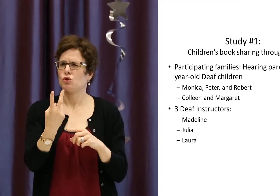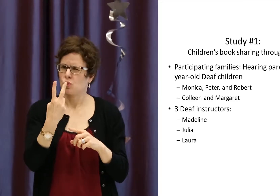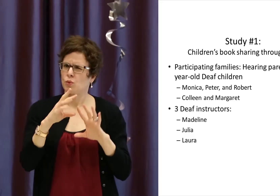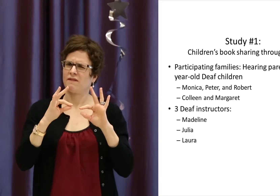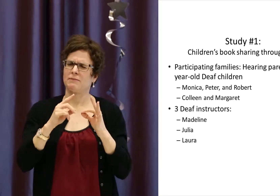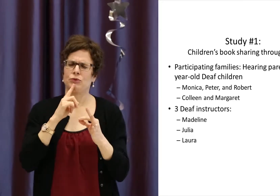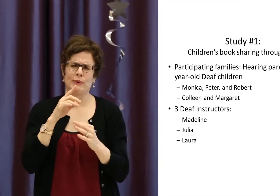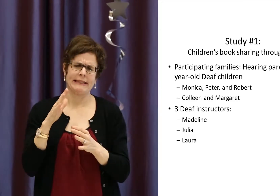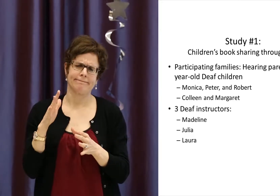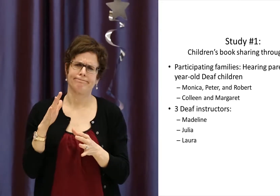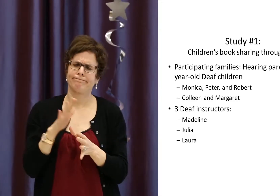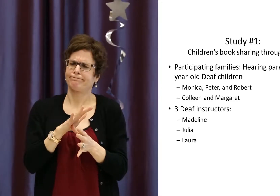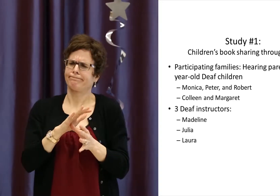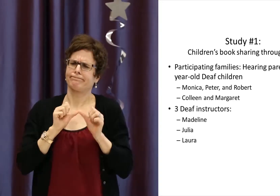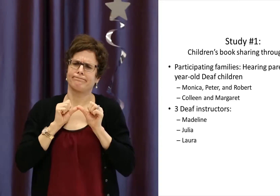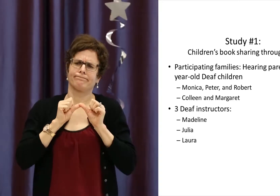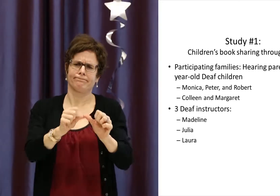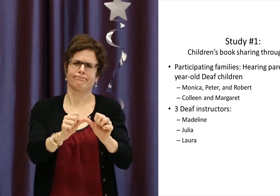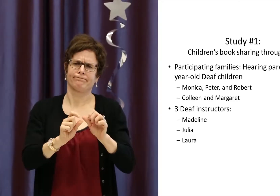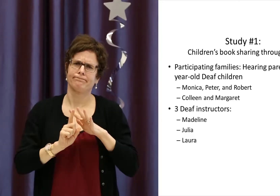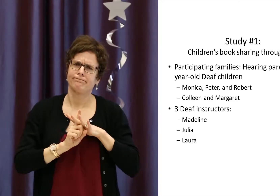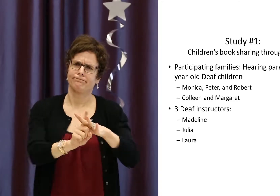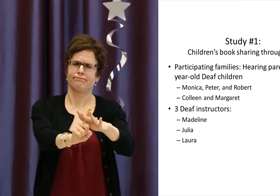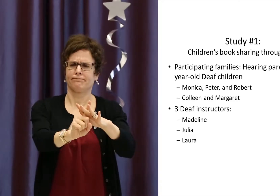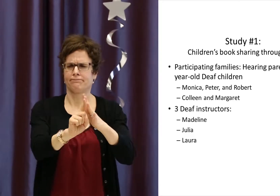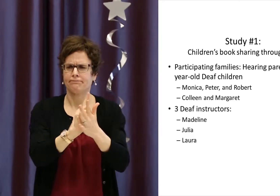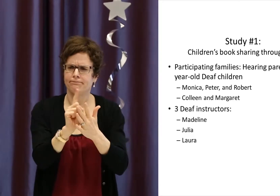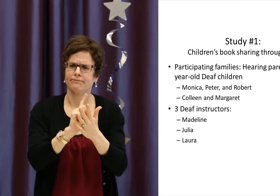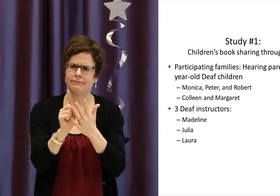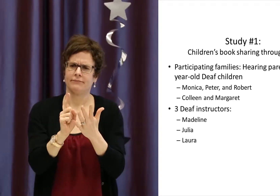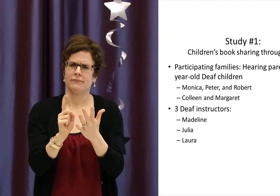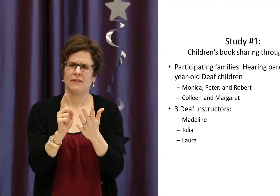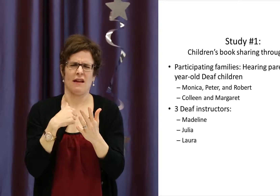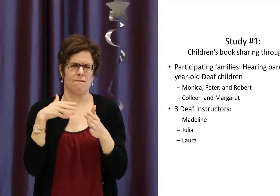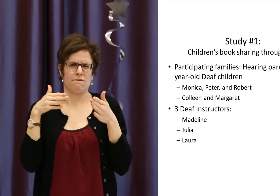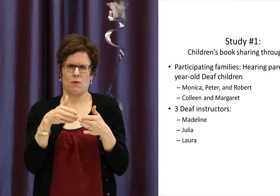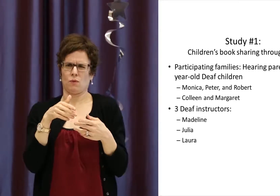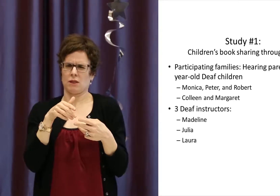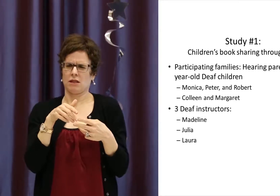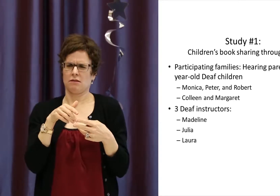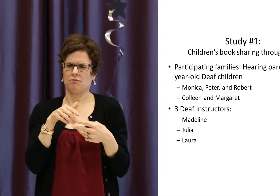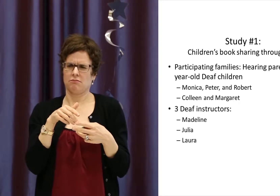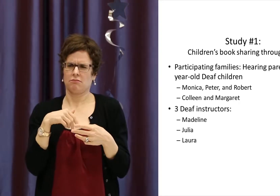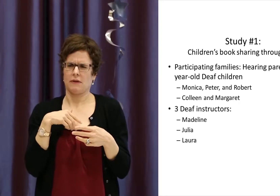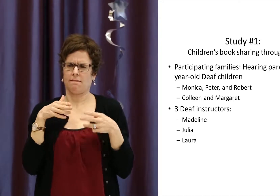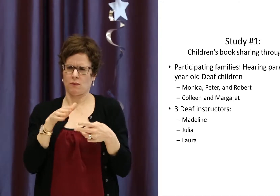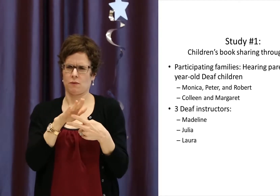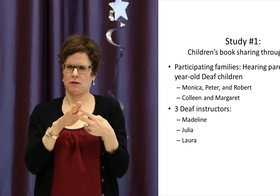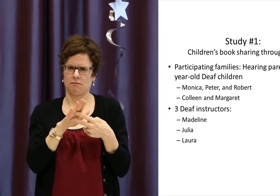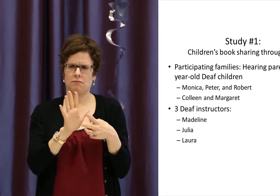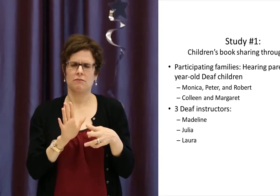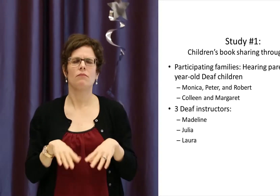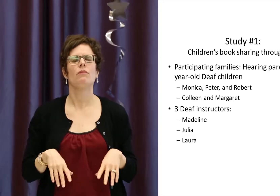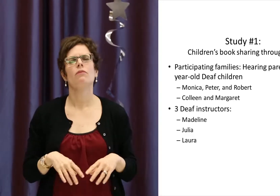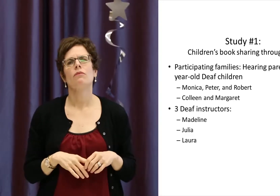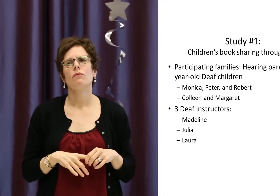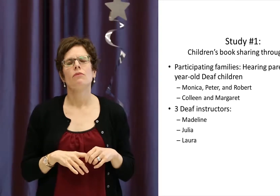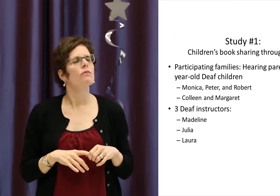were involved within this study, but two families in particular that came to all of the sessions. So, I'll be focusing on these two families in